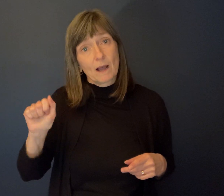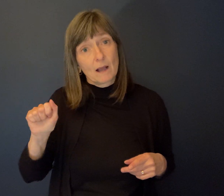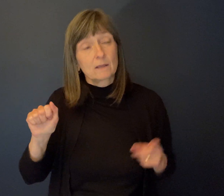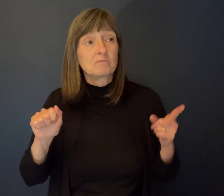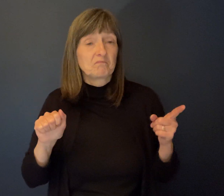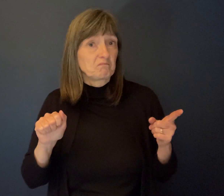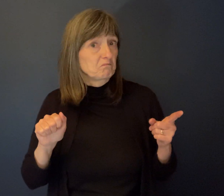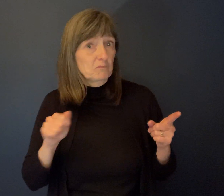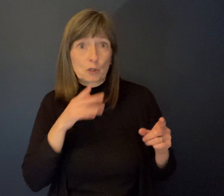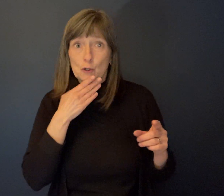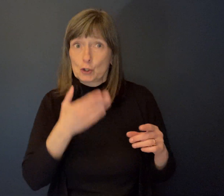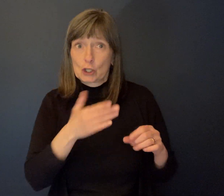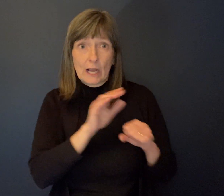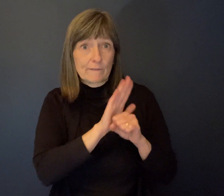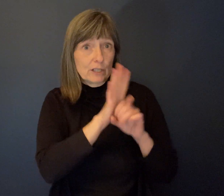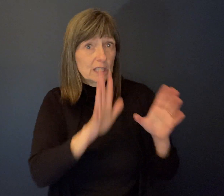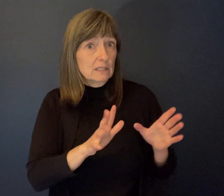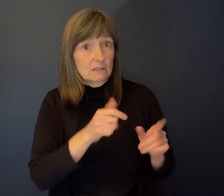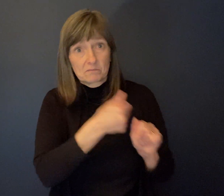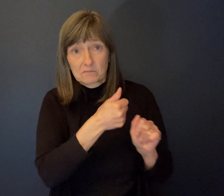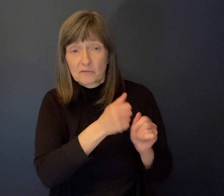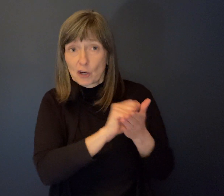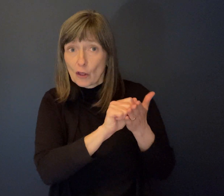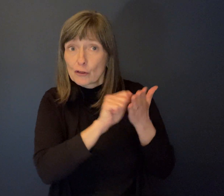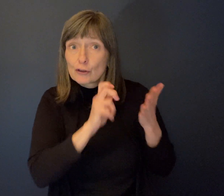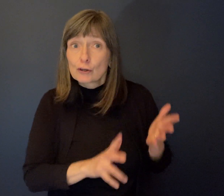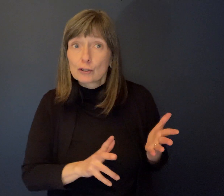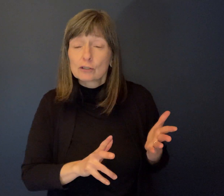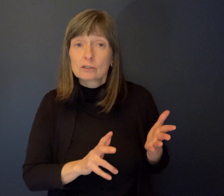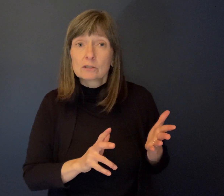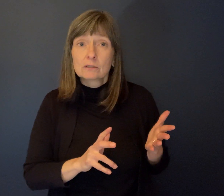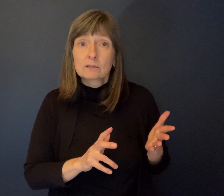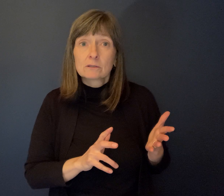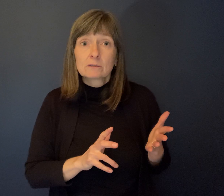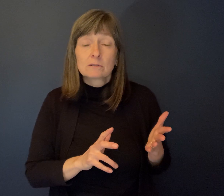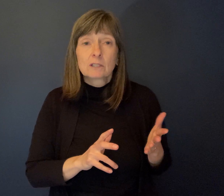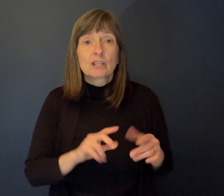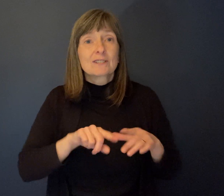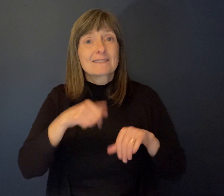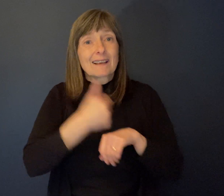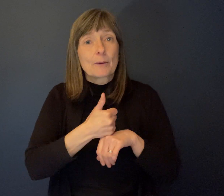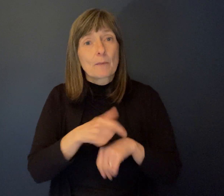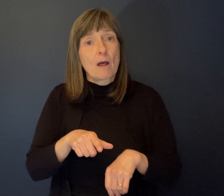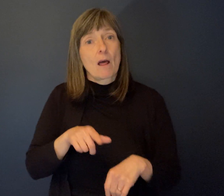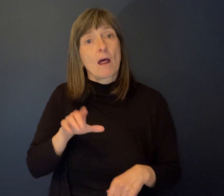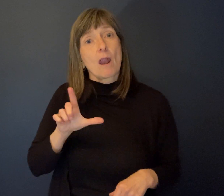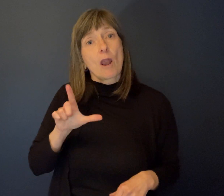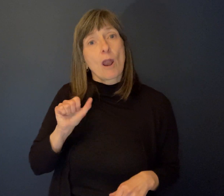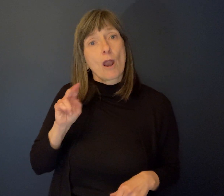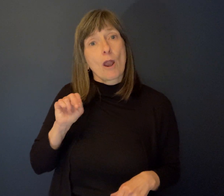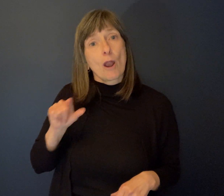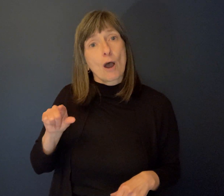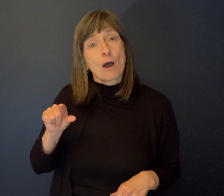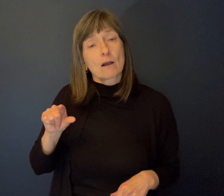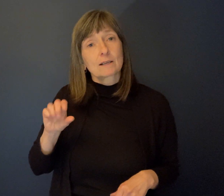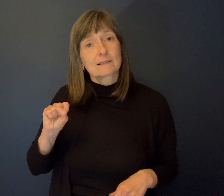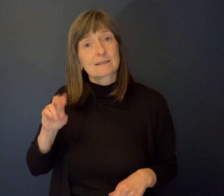province. An author. Walter started alongside Club, very involved with a hearing association. They were two very